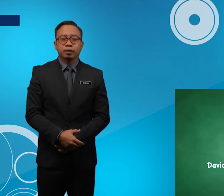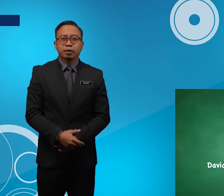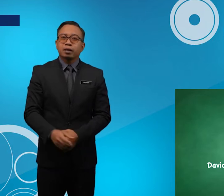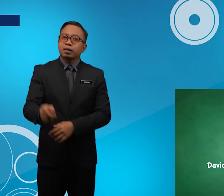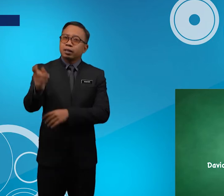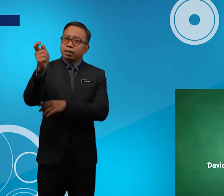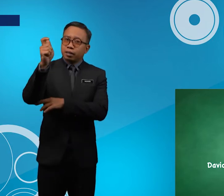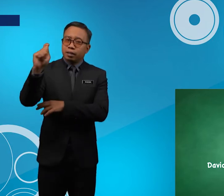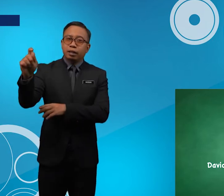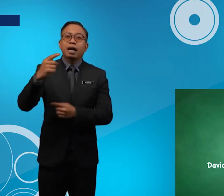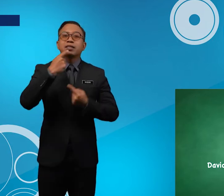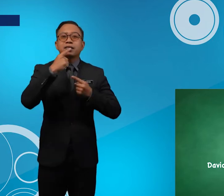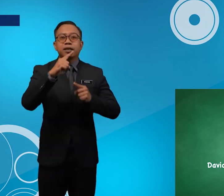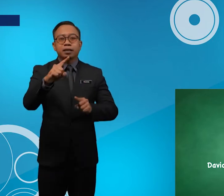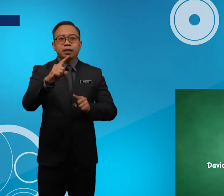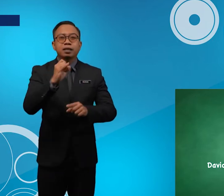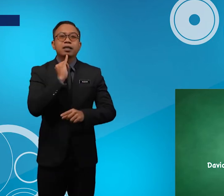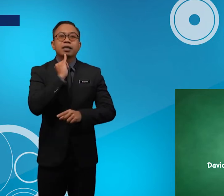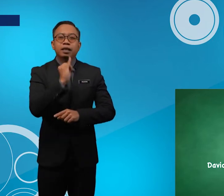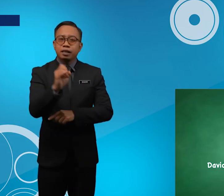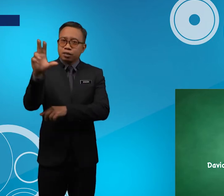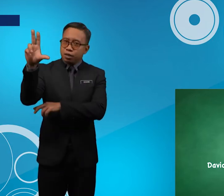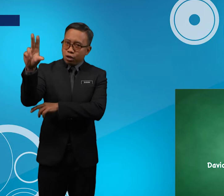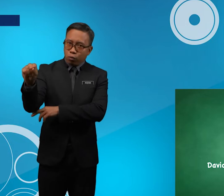The Answer Is No